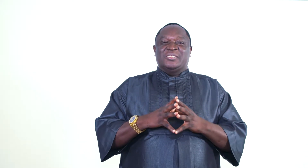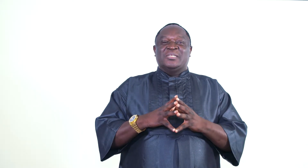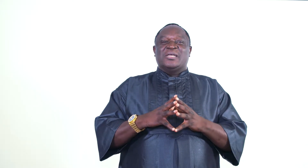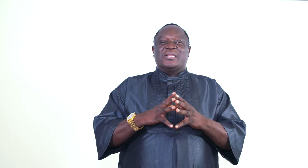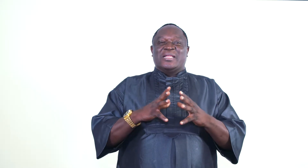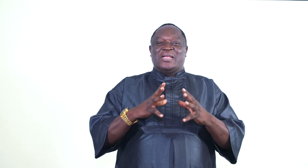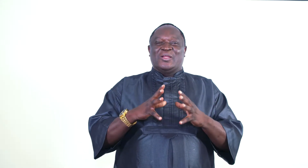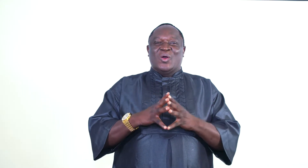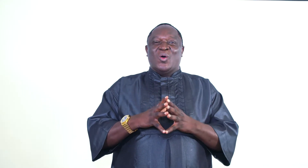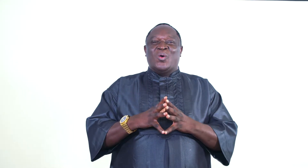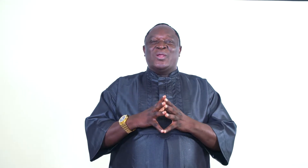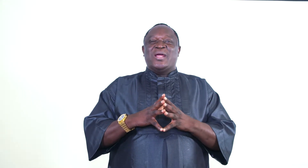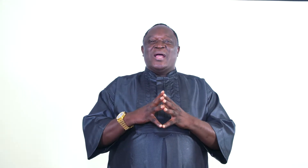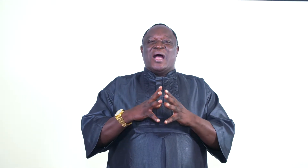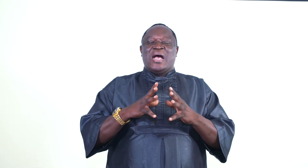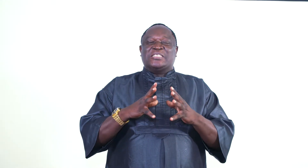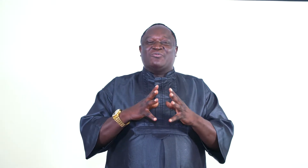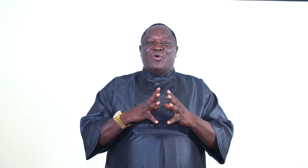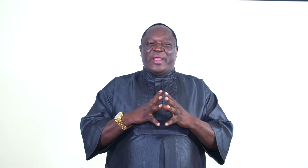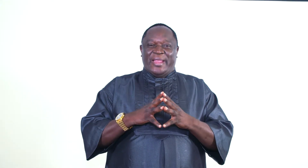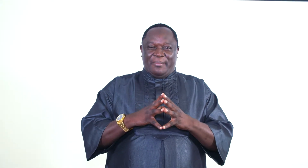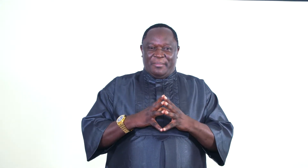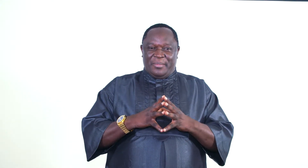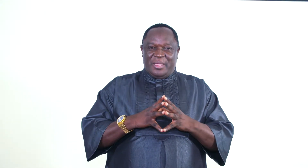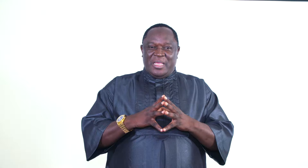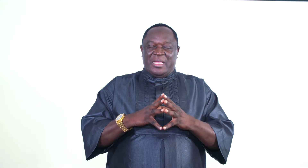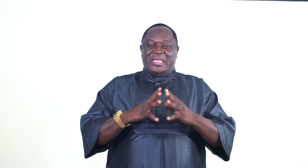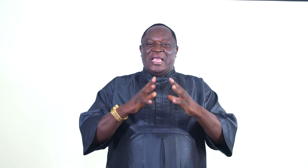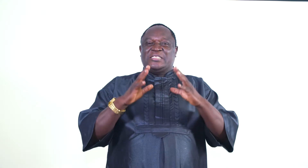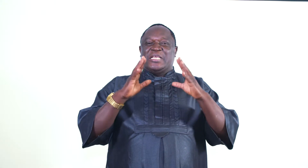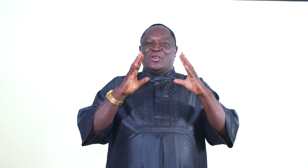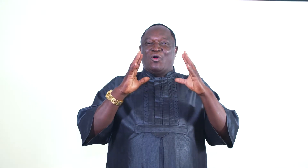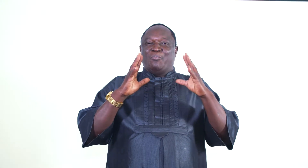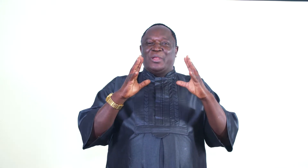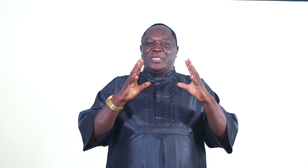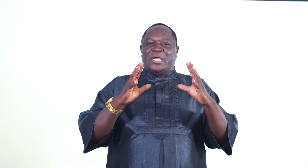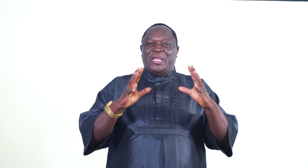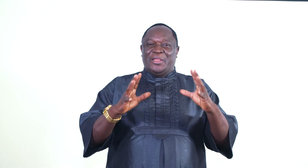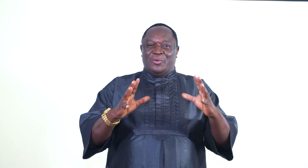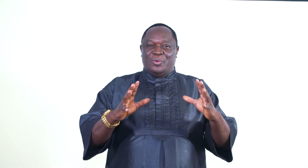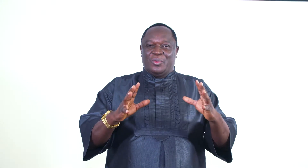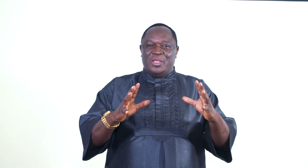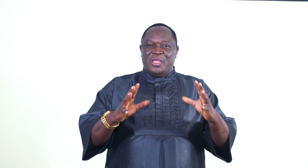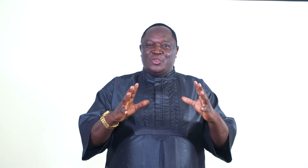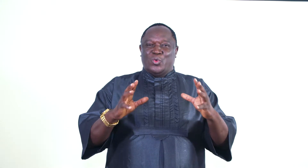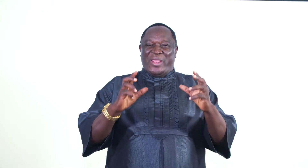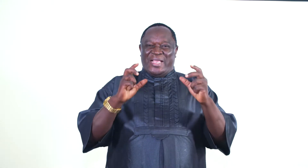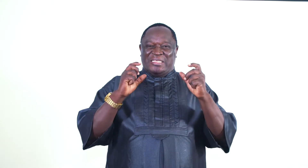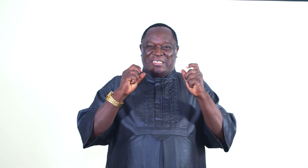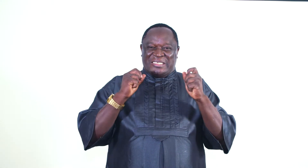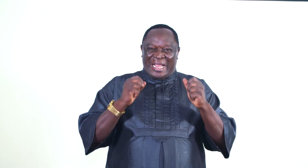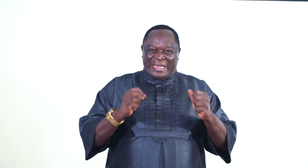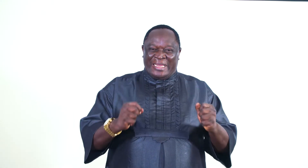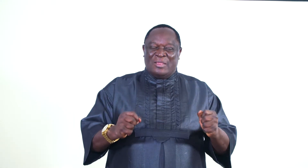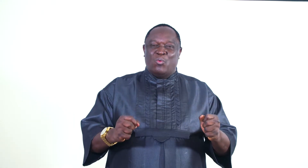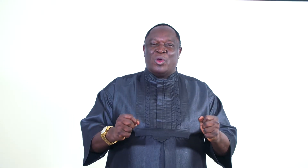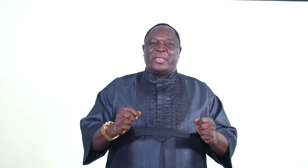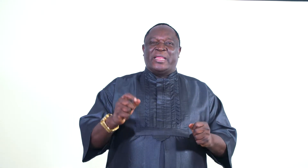that God has for him. He gets a complete clue to exactly what he